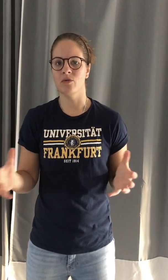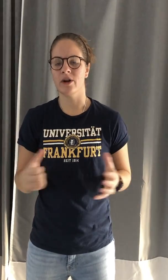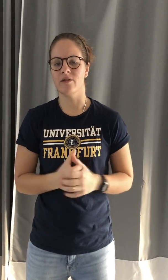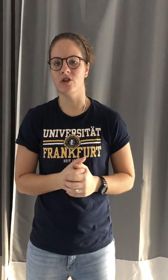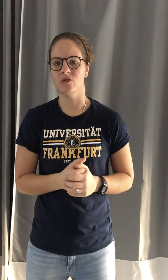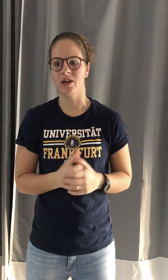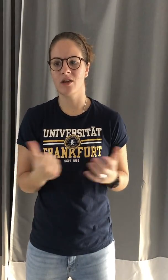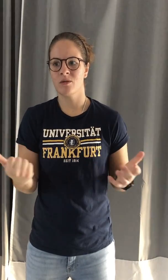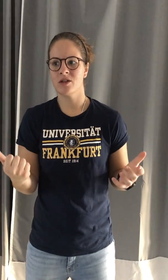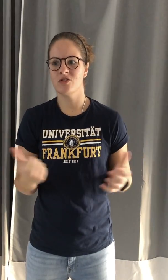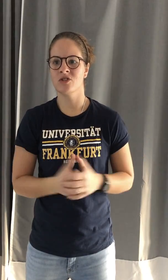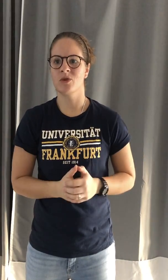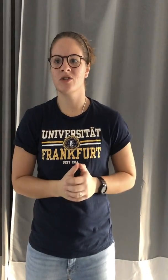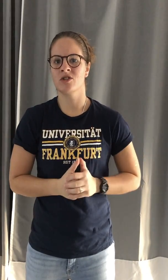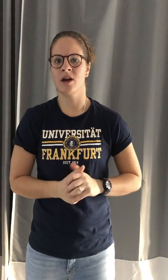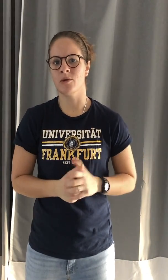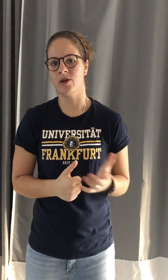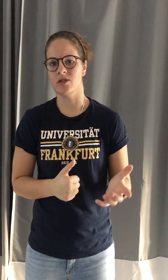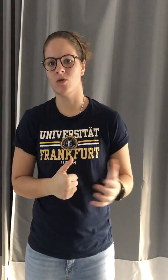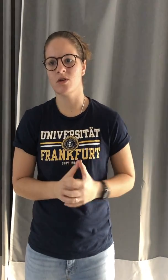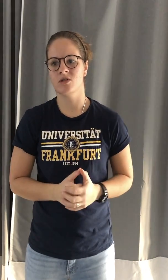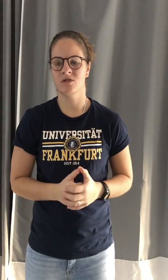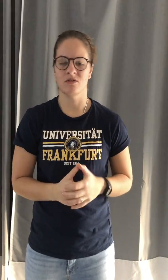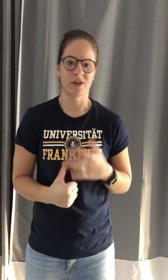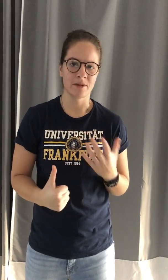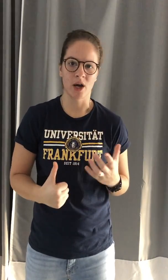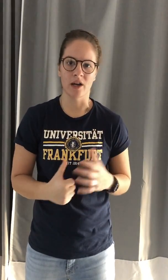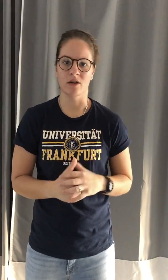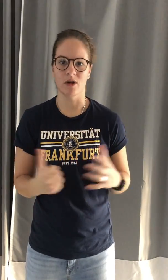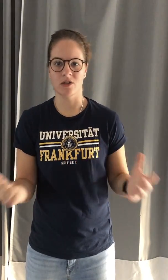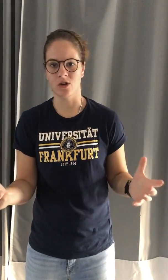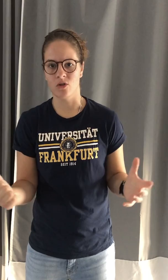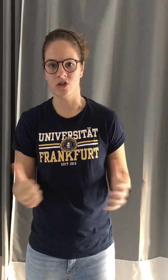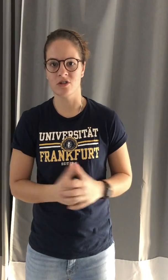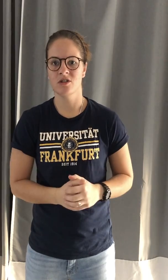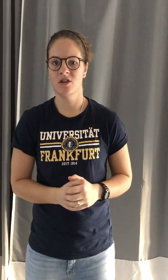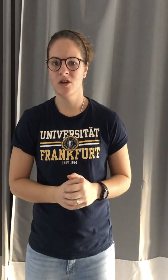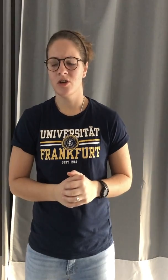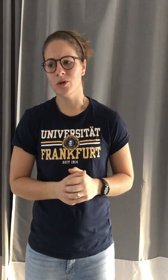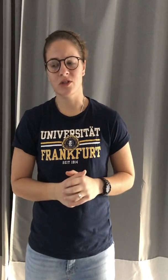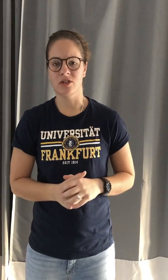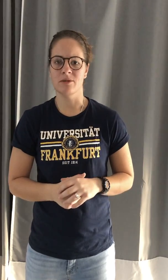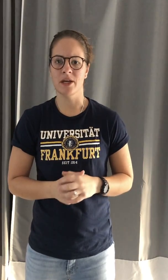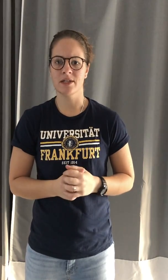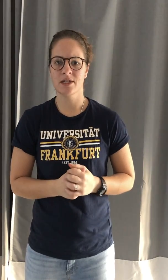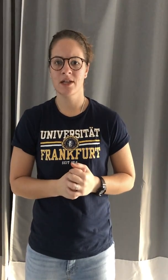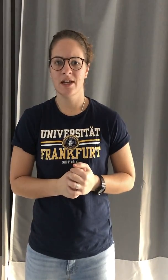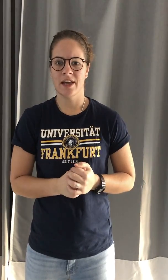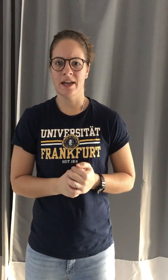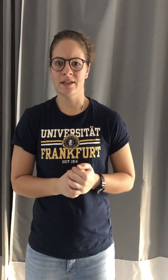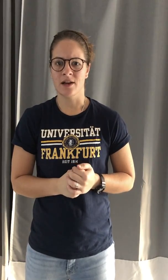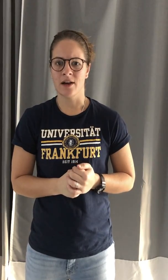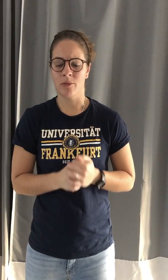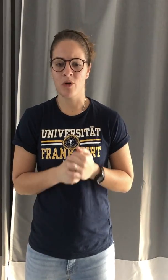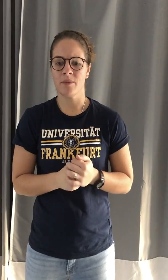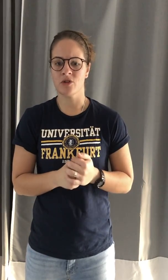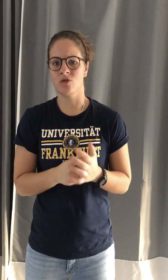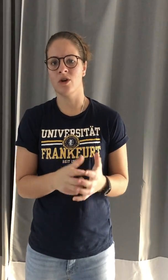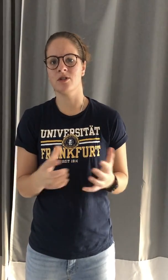of whatever you're doing. Otherwise, you're just wasting your time. You're wasting yours. You're wasting mine. You're wasting your coaches, wasting your teammates. And I promise you're going to